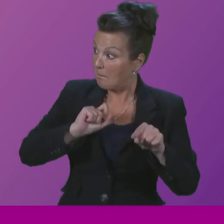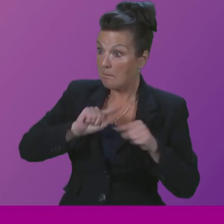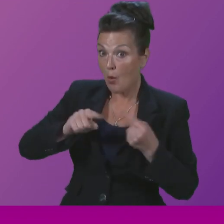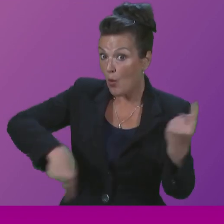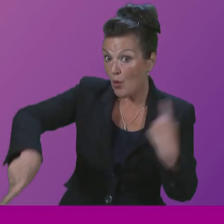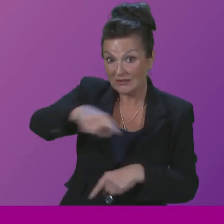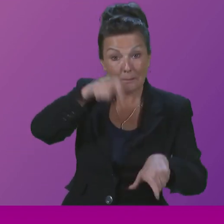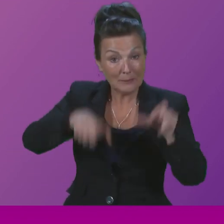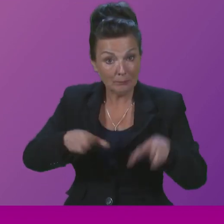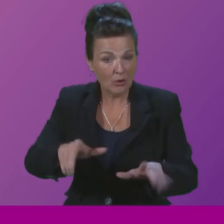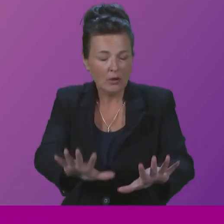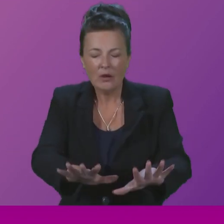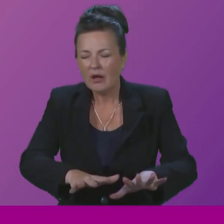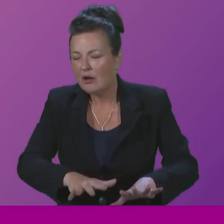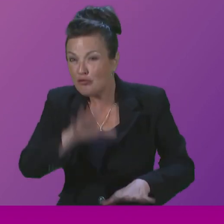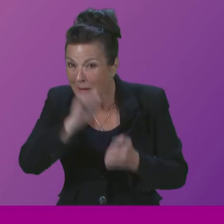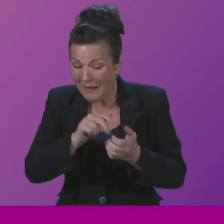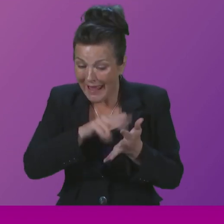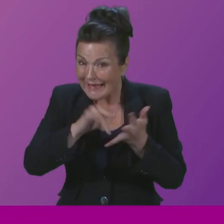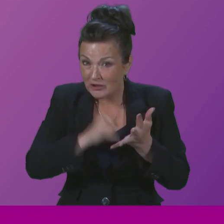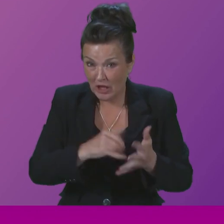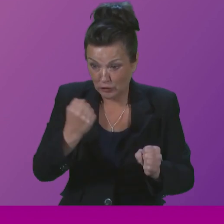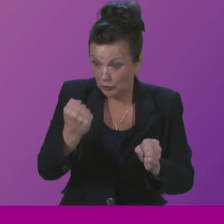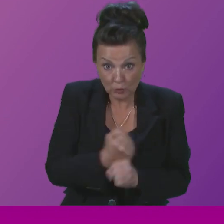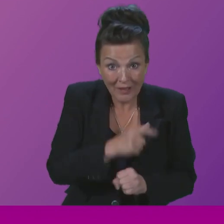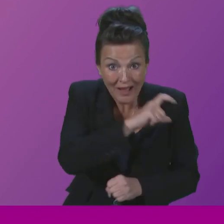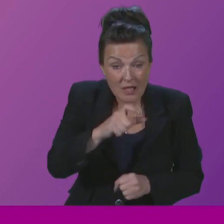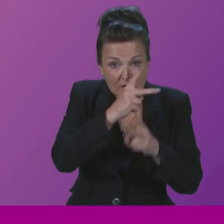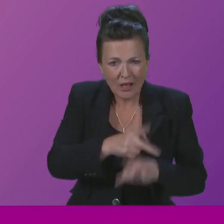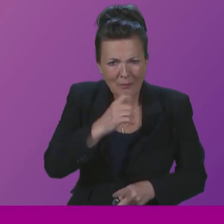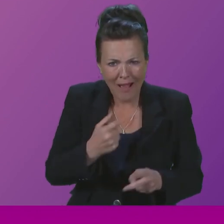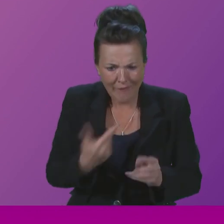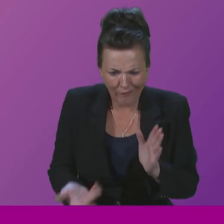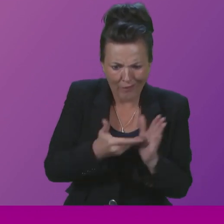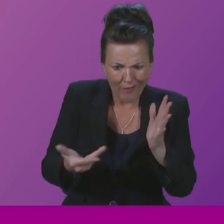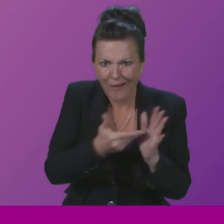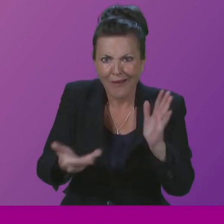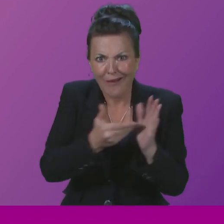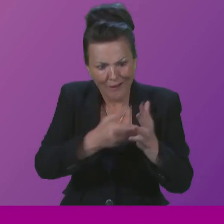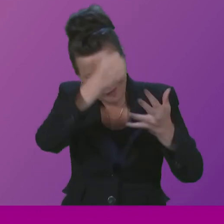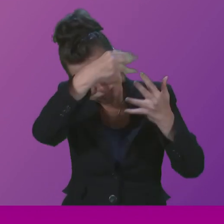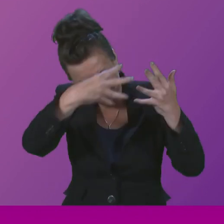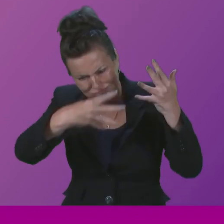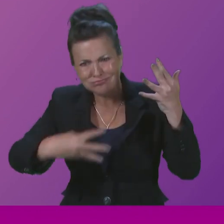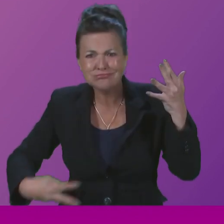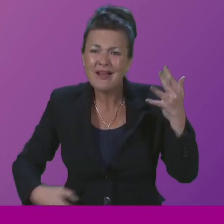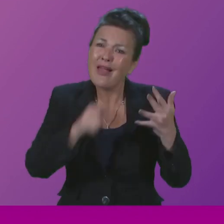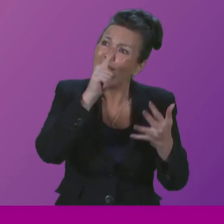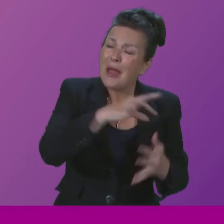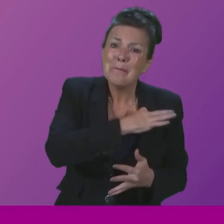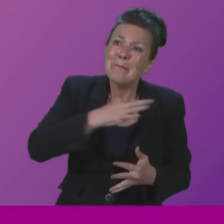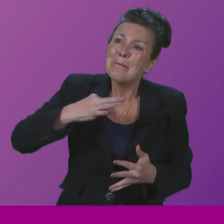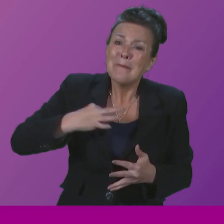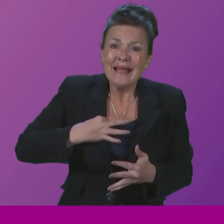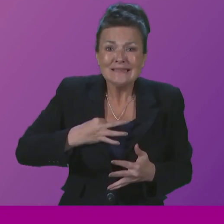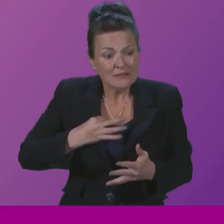on cancer care and on everything else delivers an outstanding service of clinical care. Clearly that is not